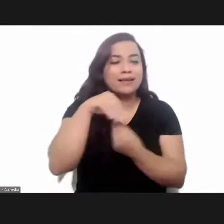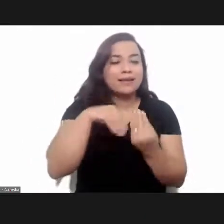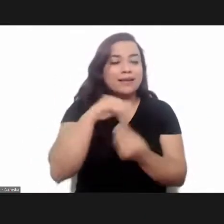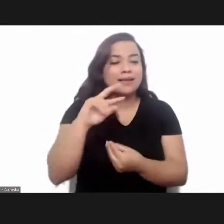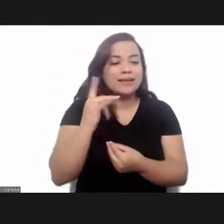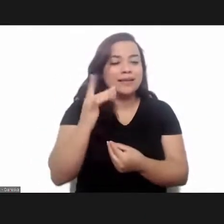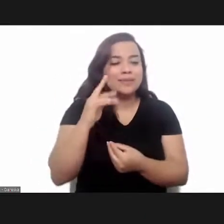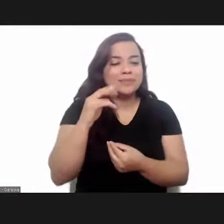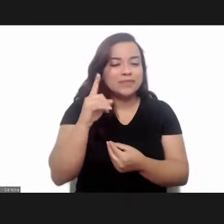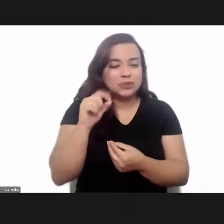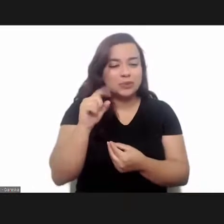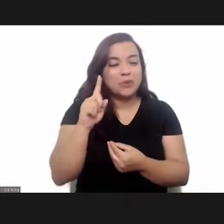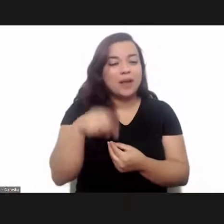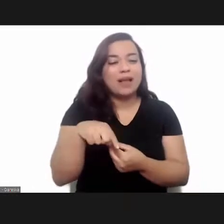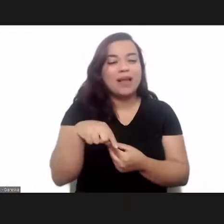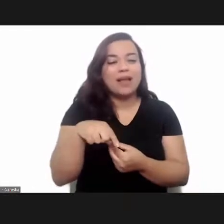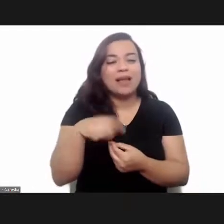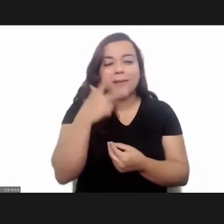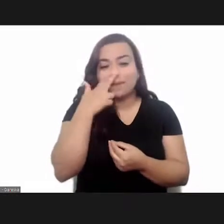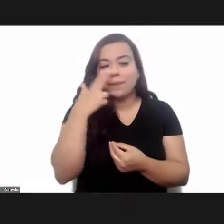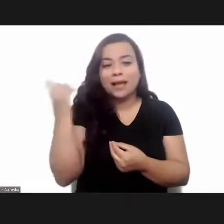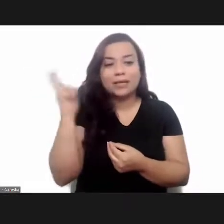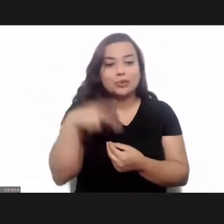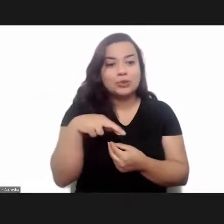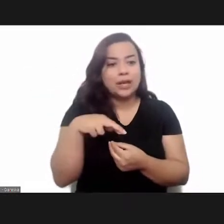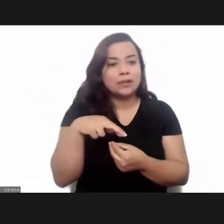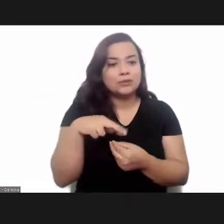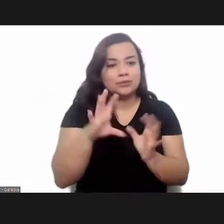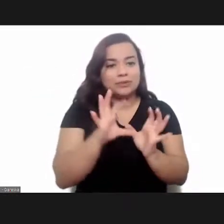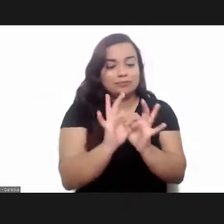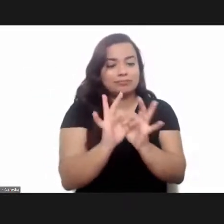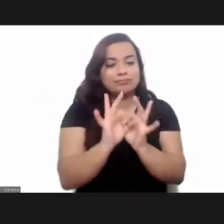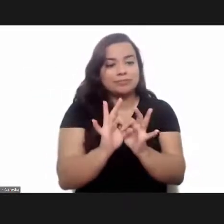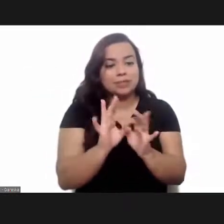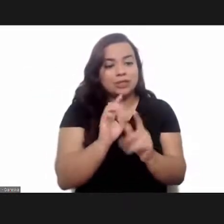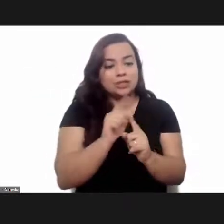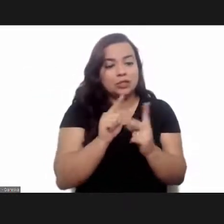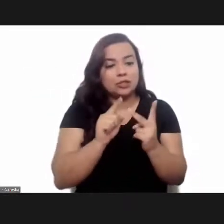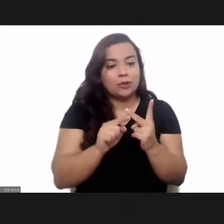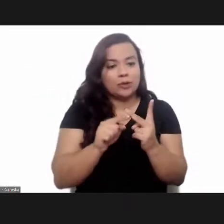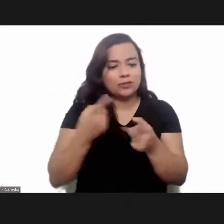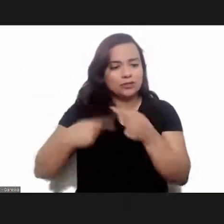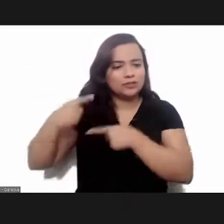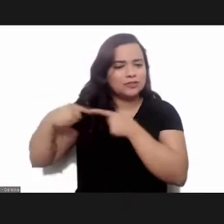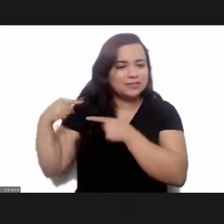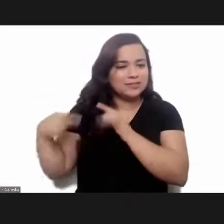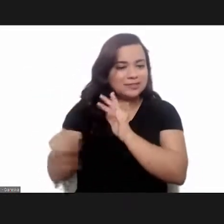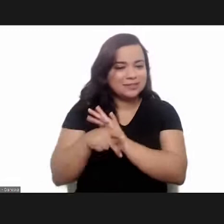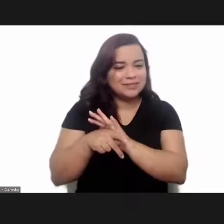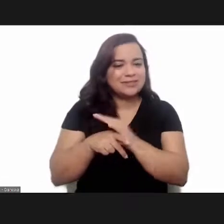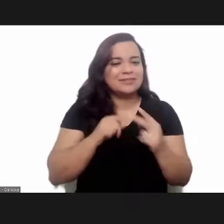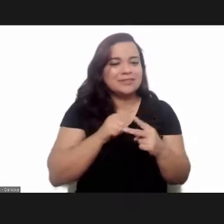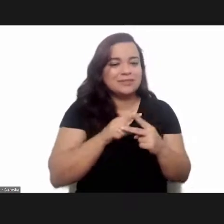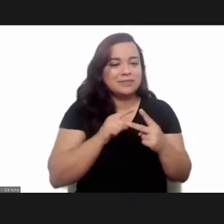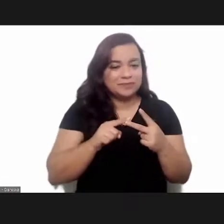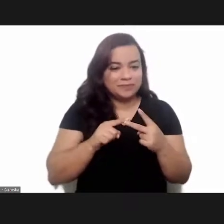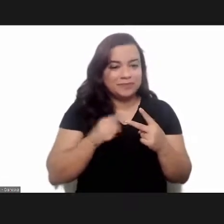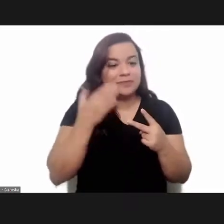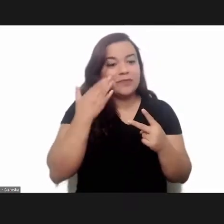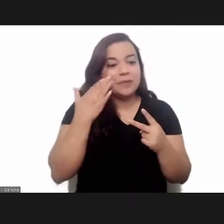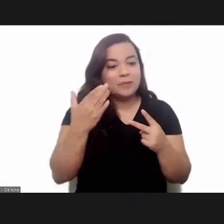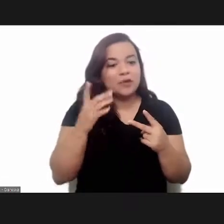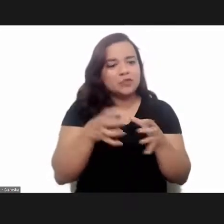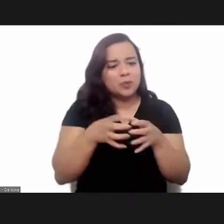and the result so this association of two different ancestral strains that